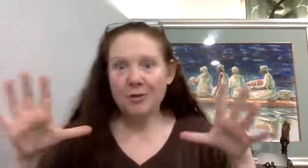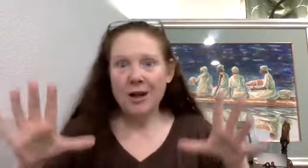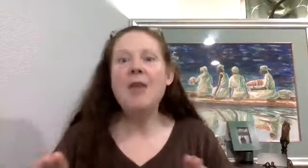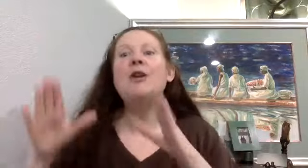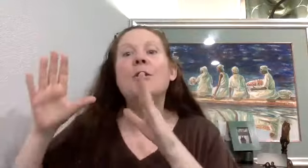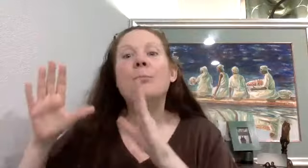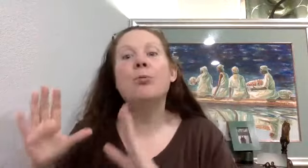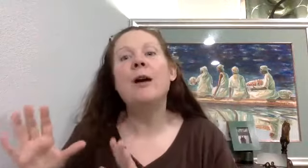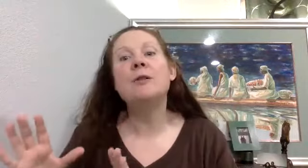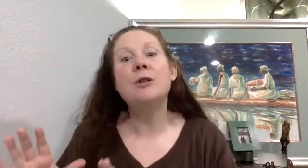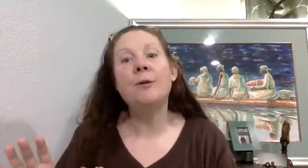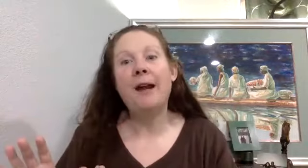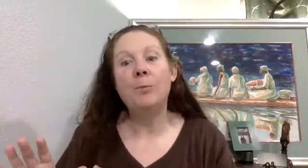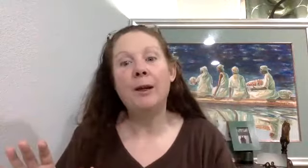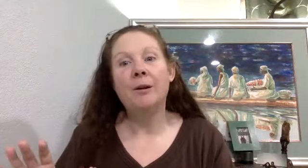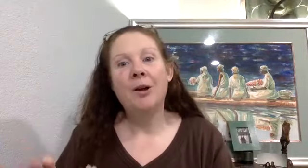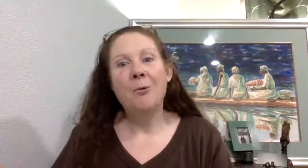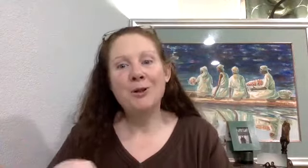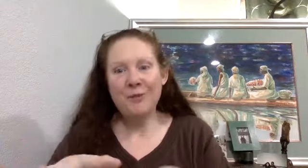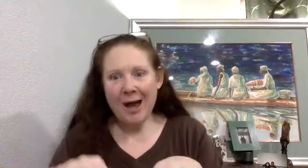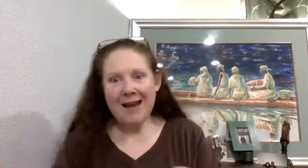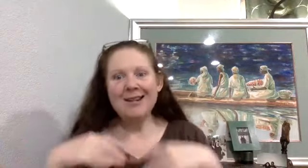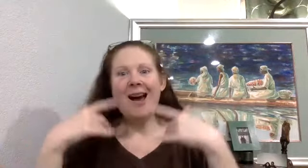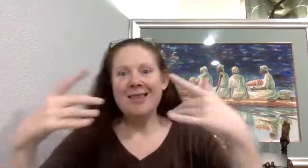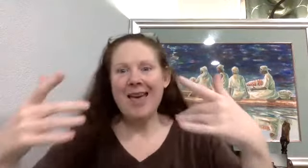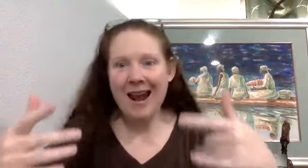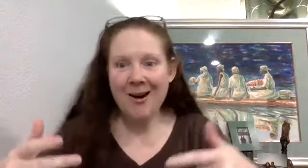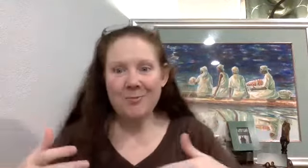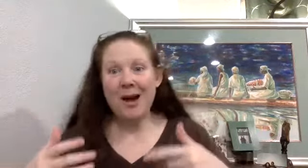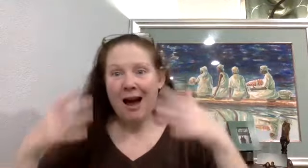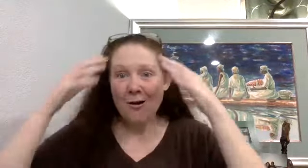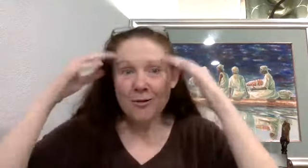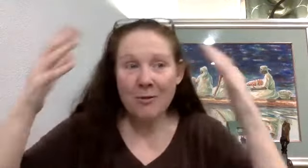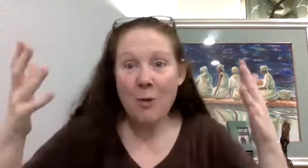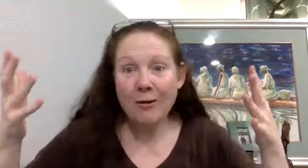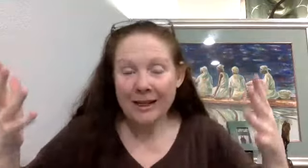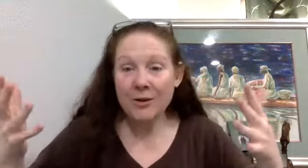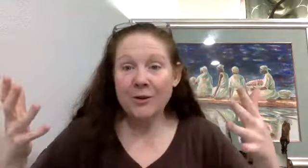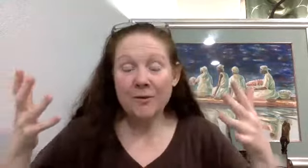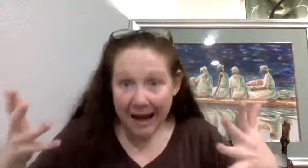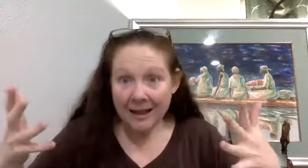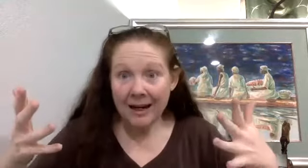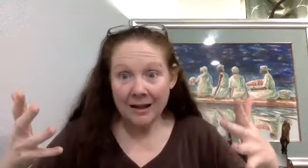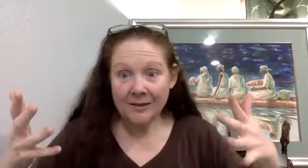and then you're present to your family. Whereas if you hadn't gotten that out about how our leaders are failing us